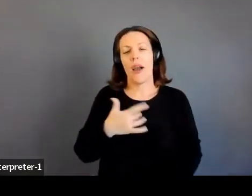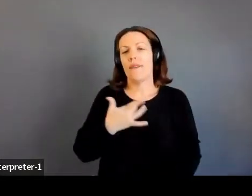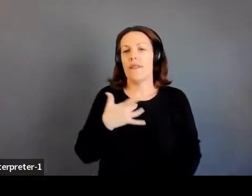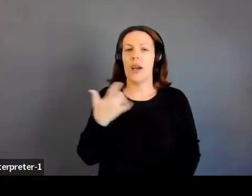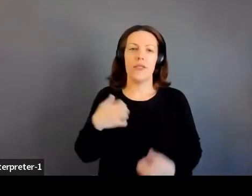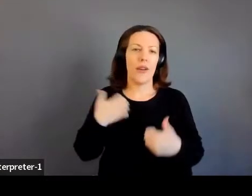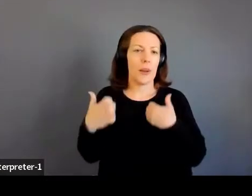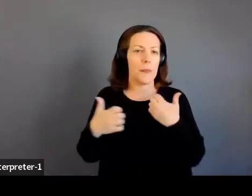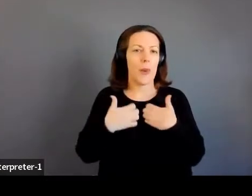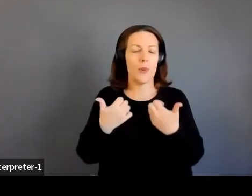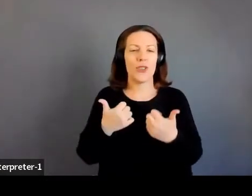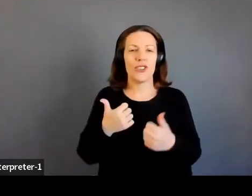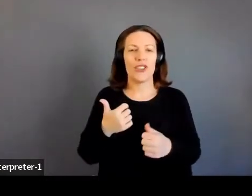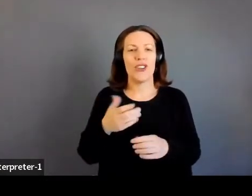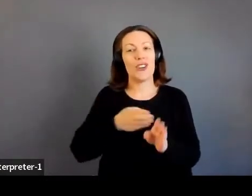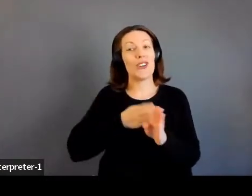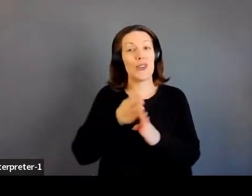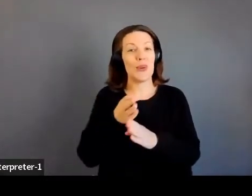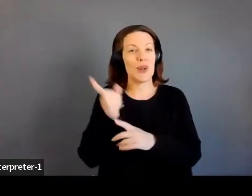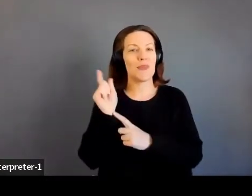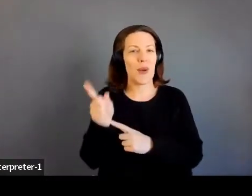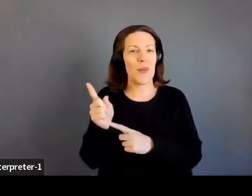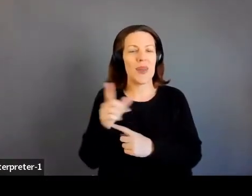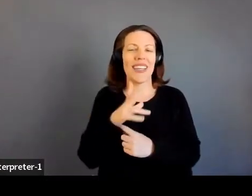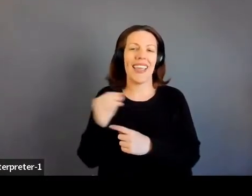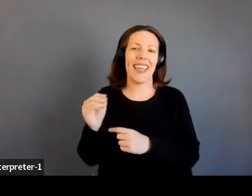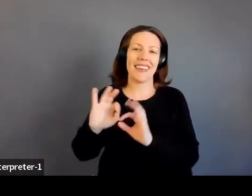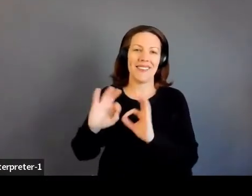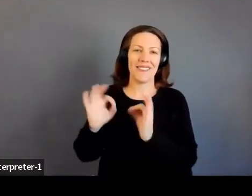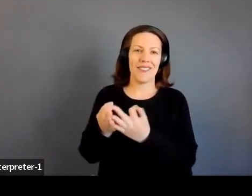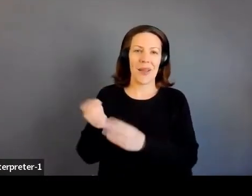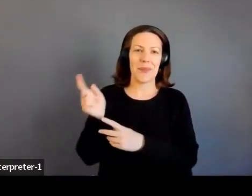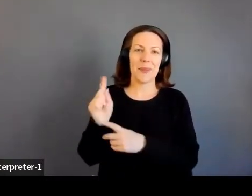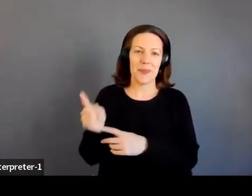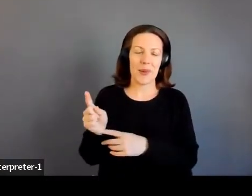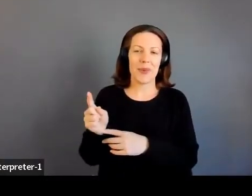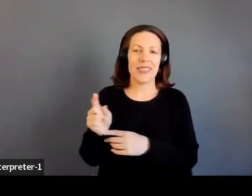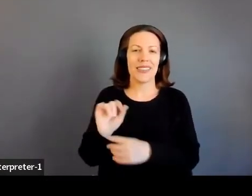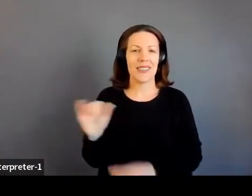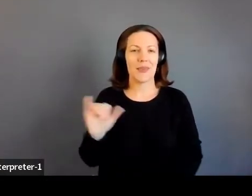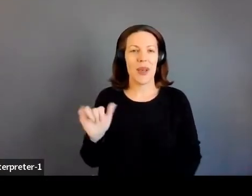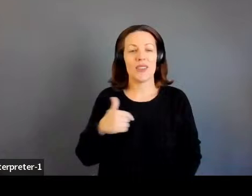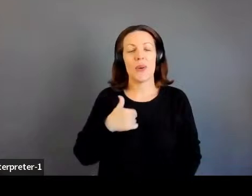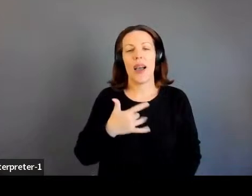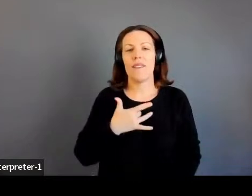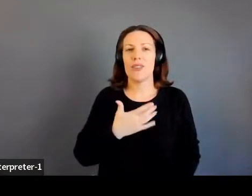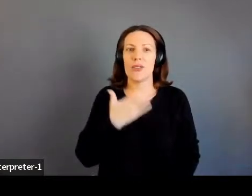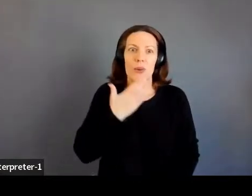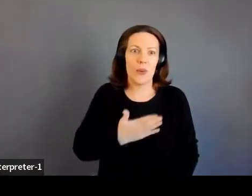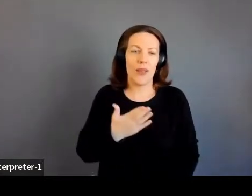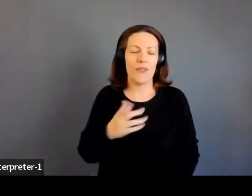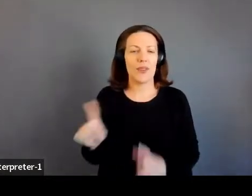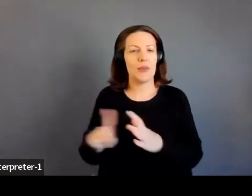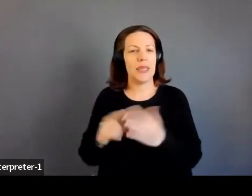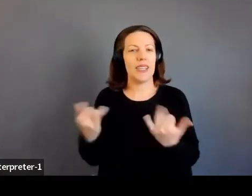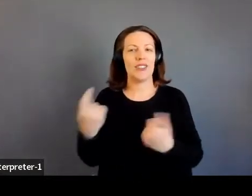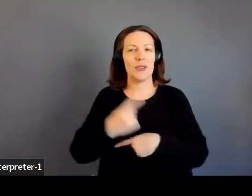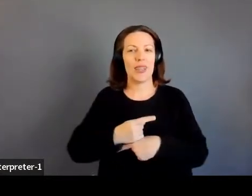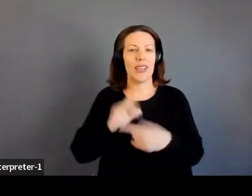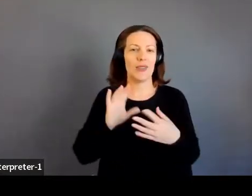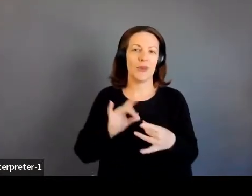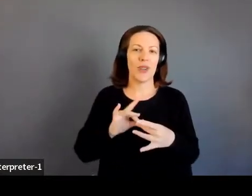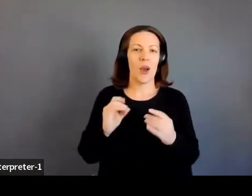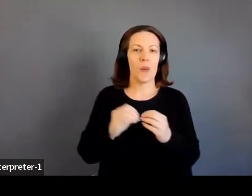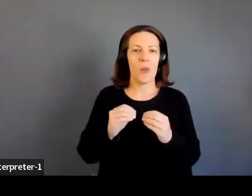you know, career moment and family moments. And yeah, so I'm so grateful to be here today to talk a little bit more about